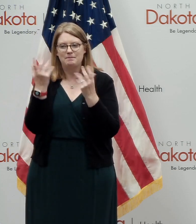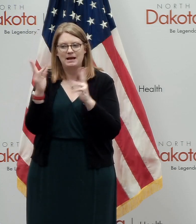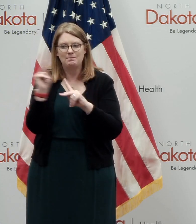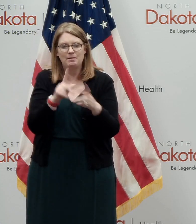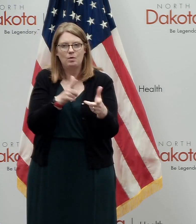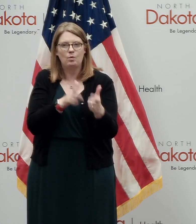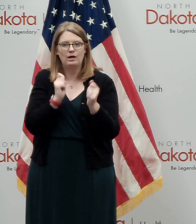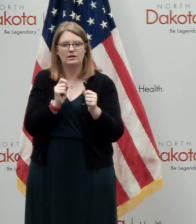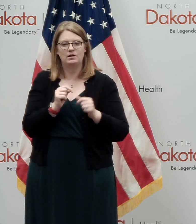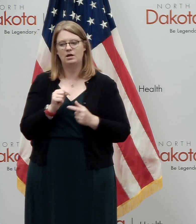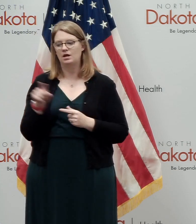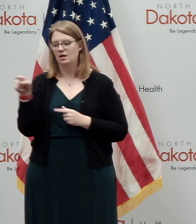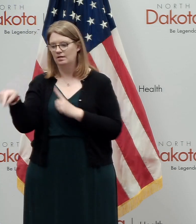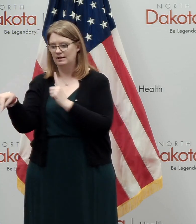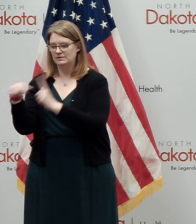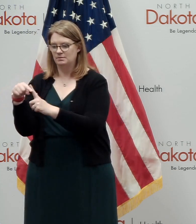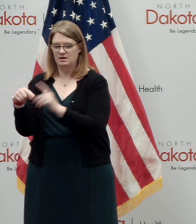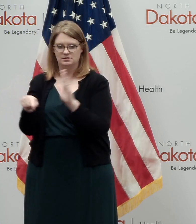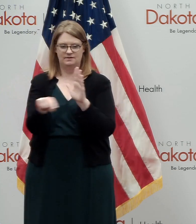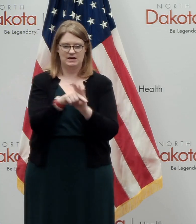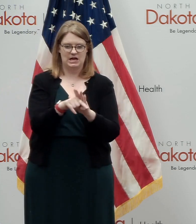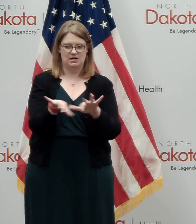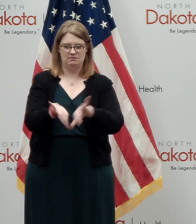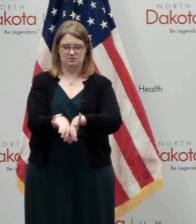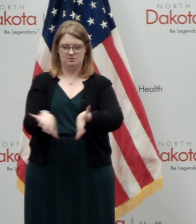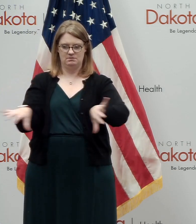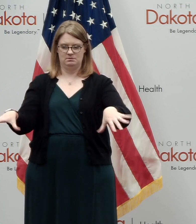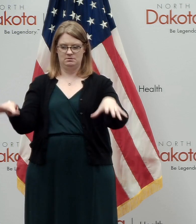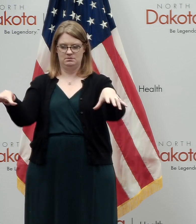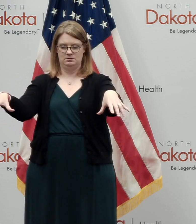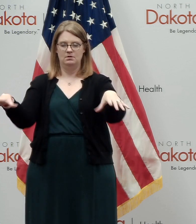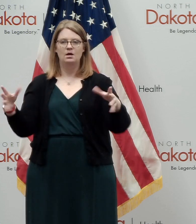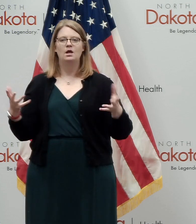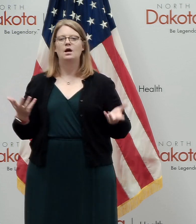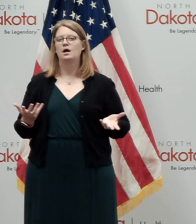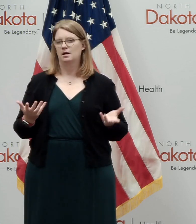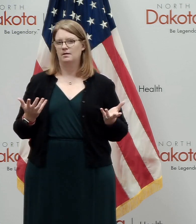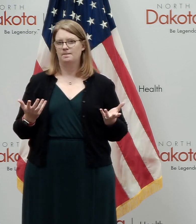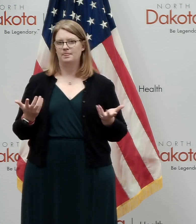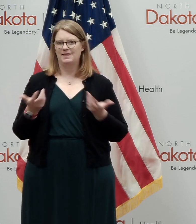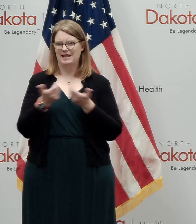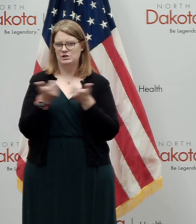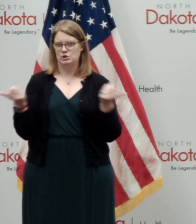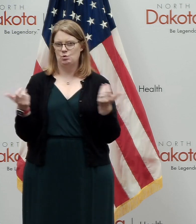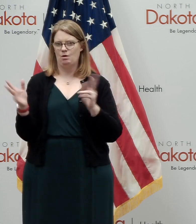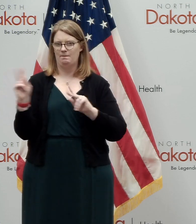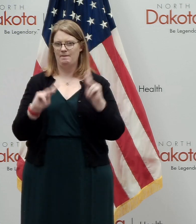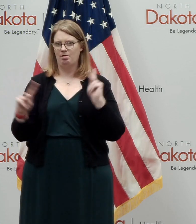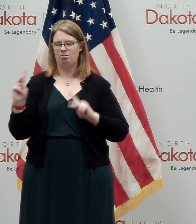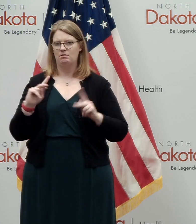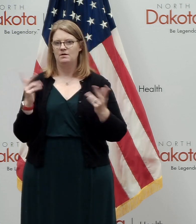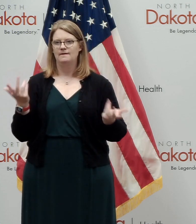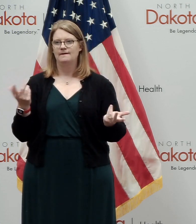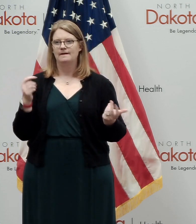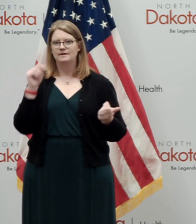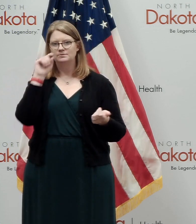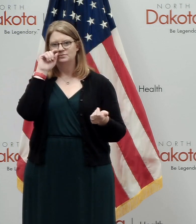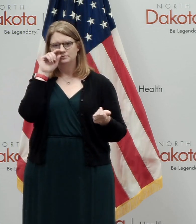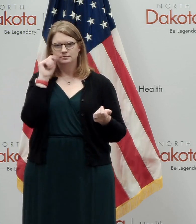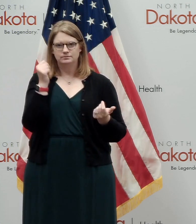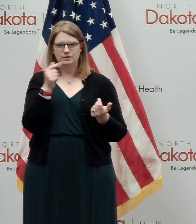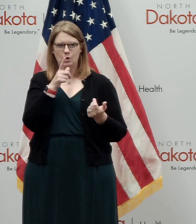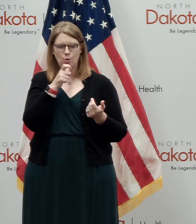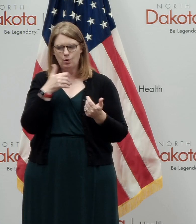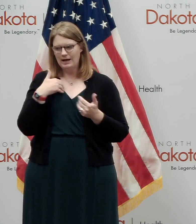results and say, okay, these are the positives. These are the negatives. Um, and, and, and then sort people, uh, if you will, by, you know, sort of